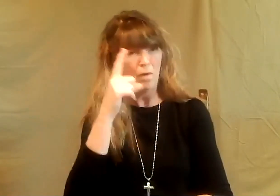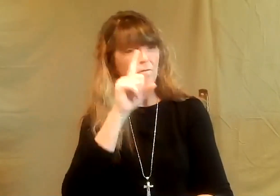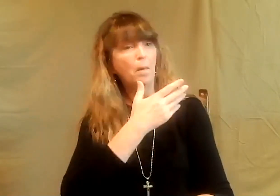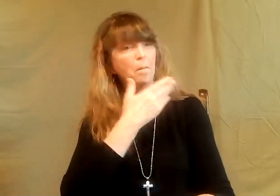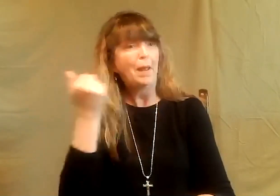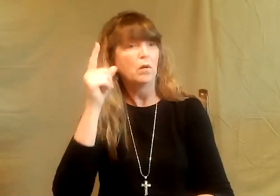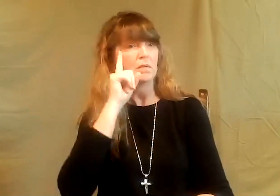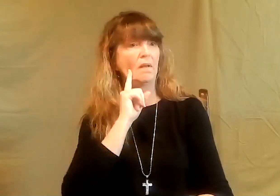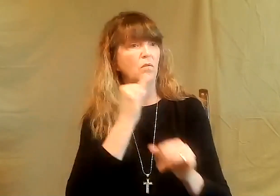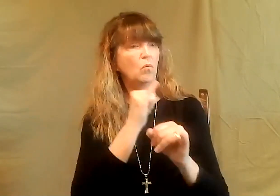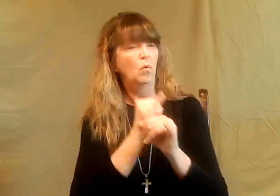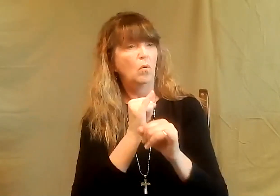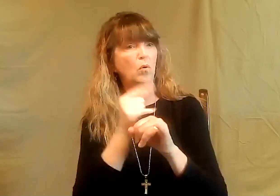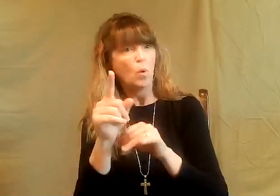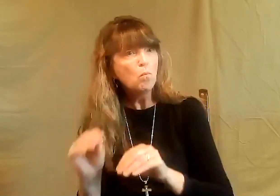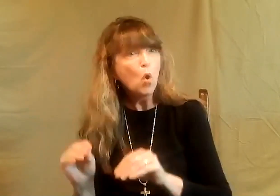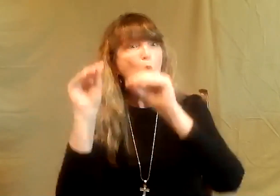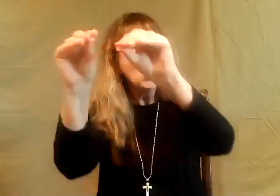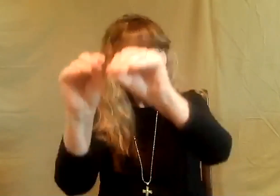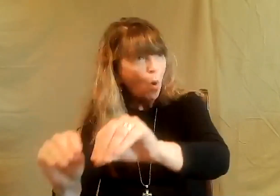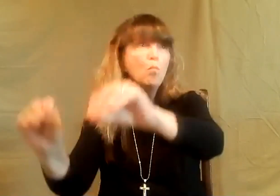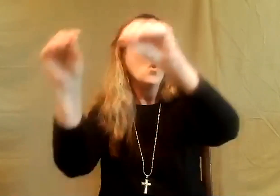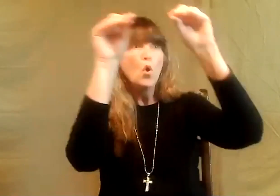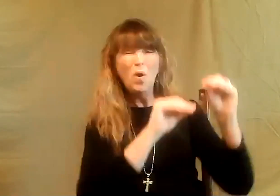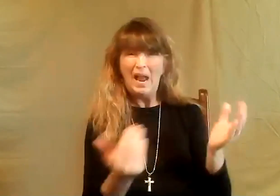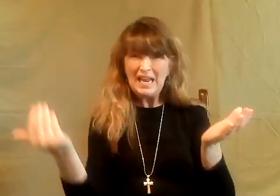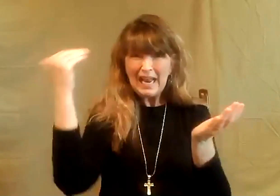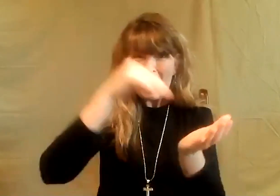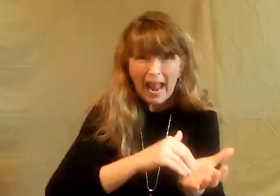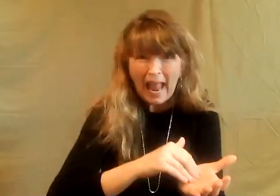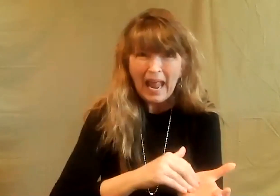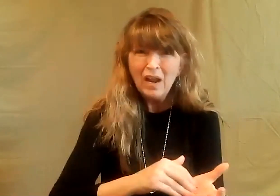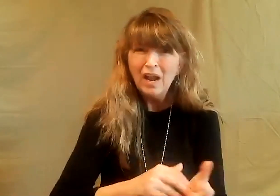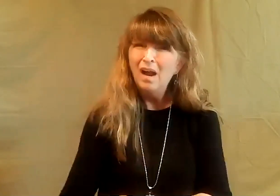Or they'll say. You're looking for a better deaf school, so you're moving again.